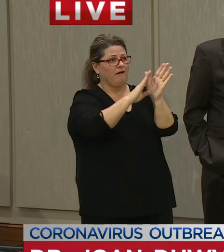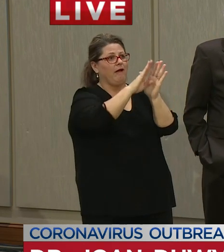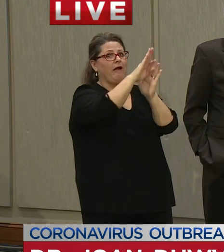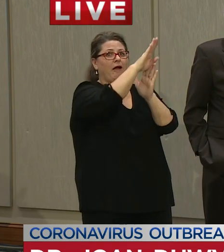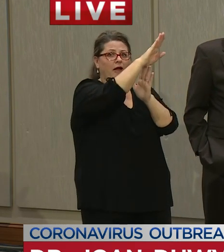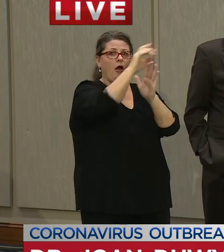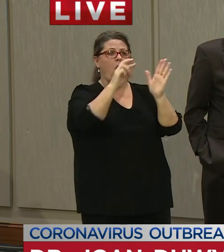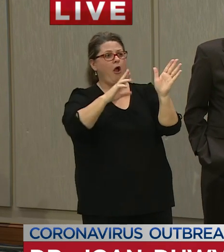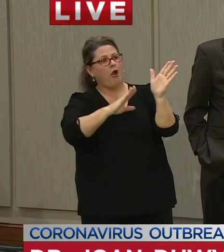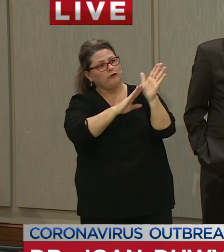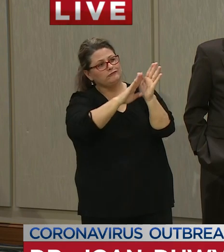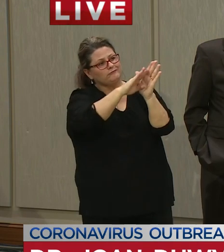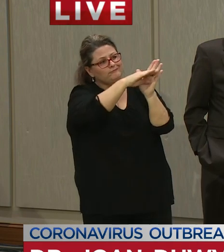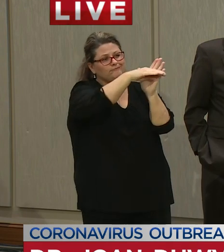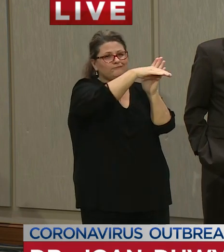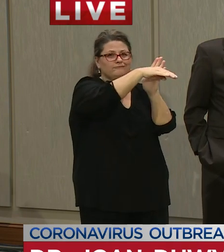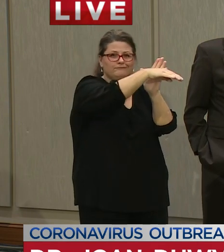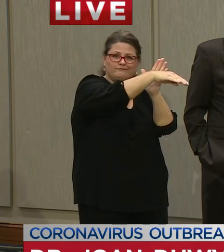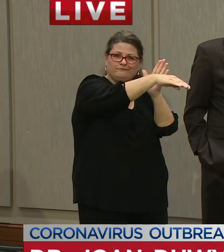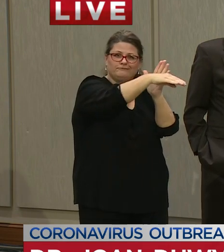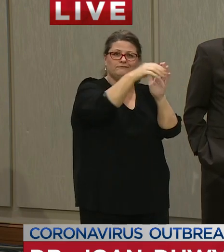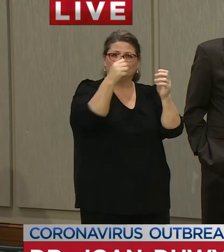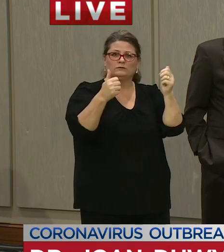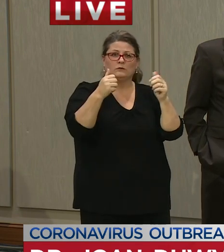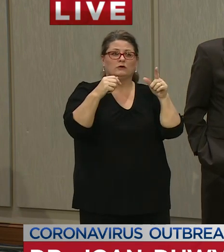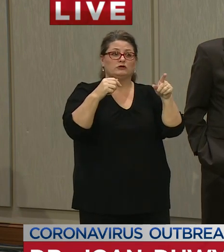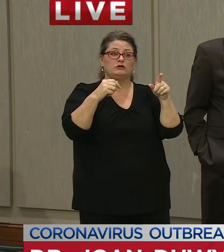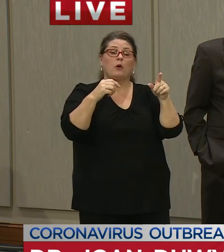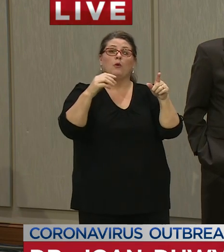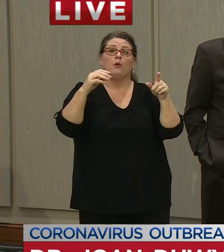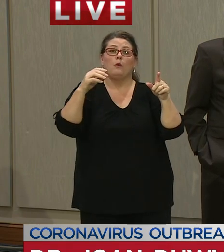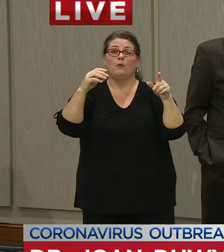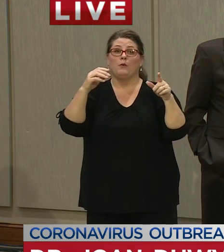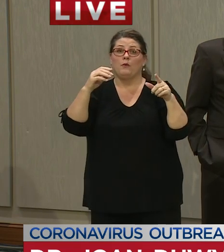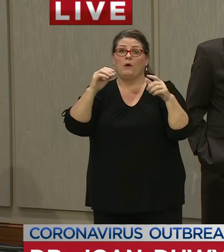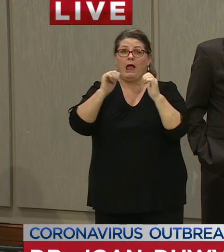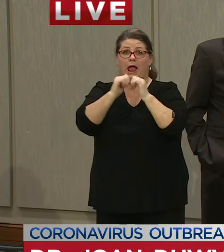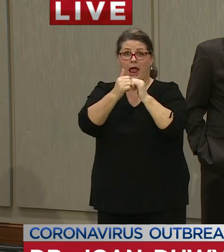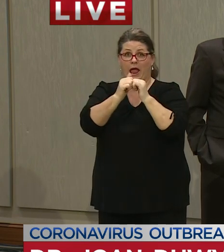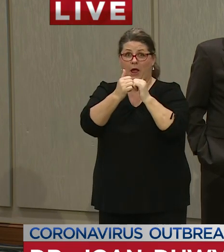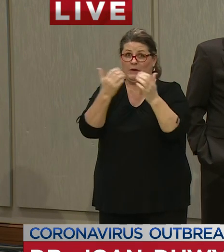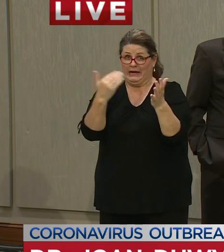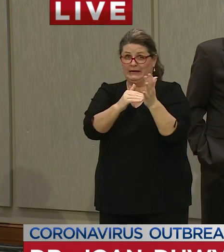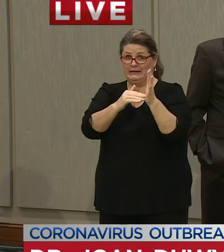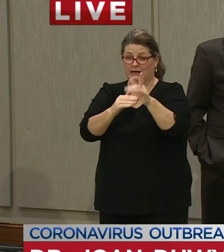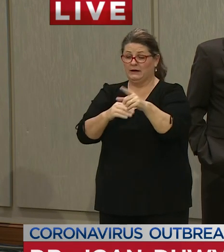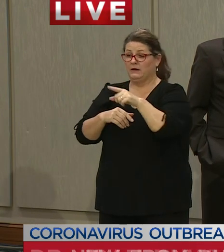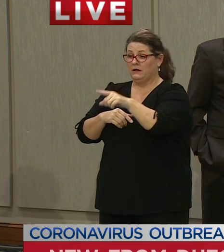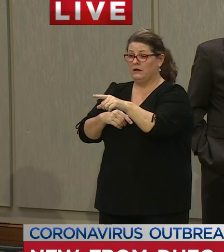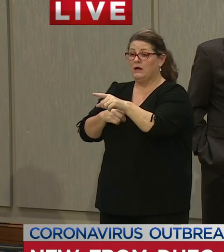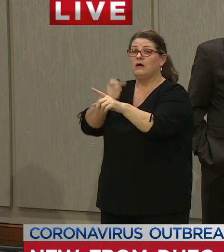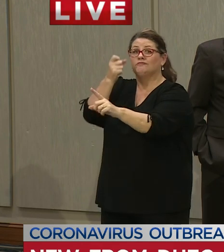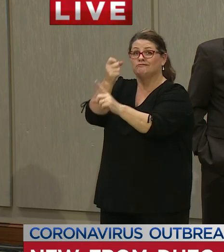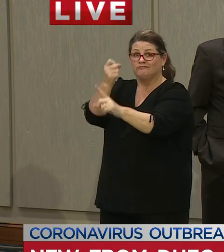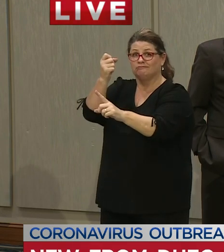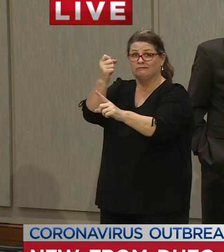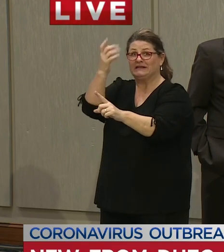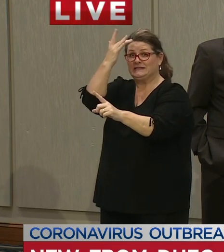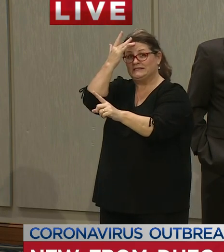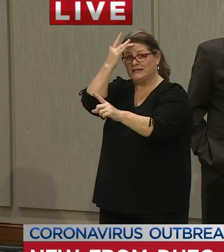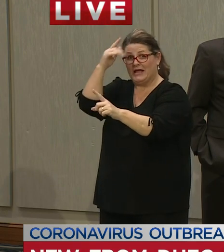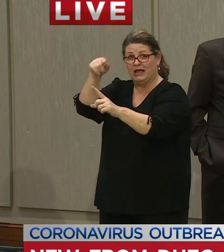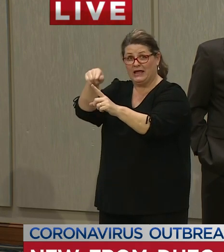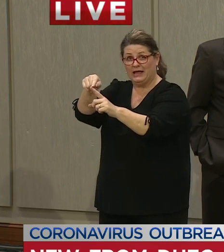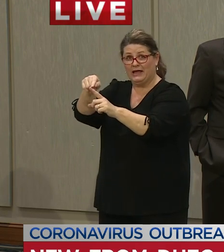you know the curve flattening so in other words when the number of individuals who have been diagnosed with coven 19 was